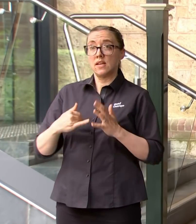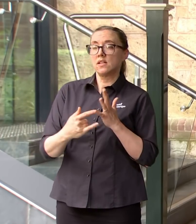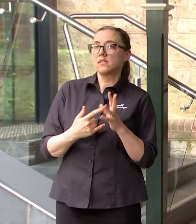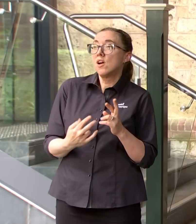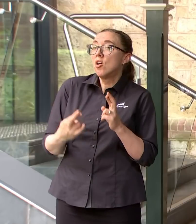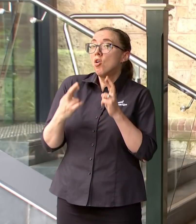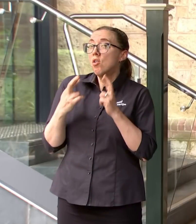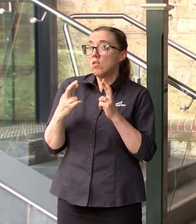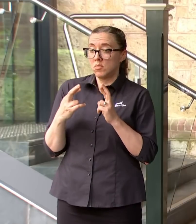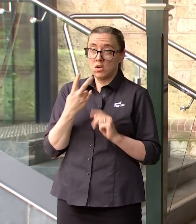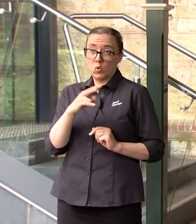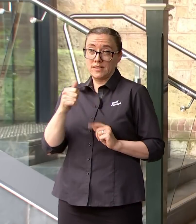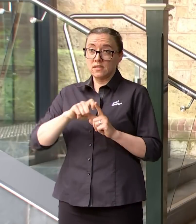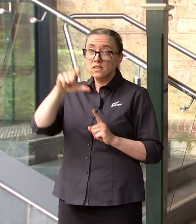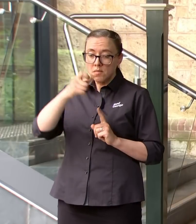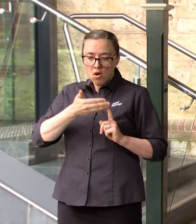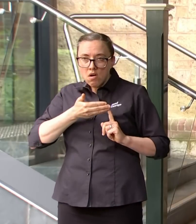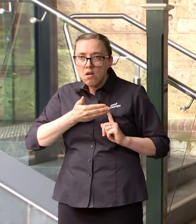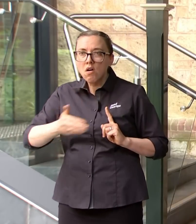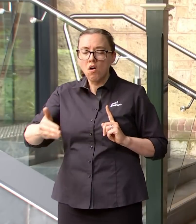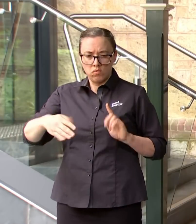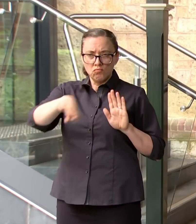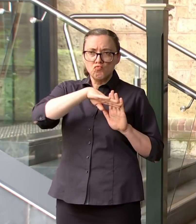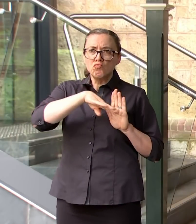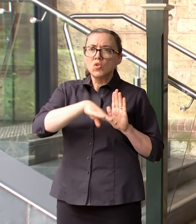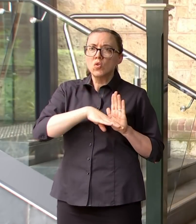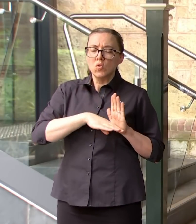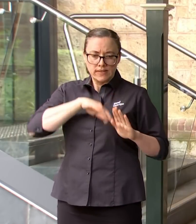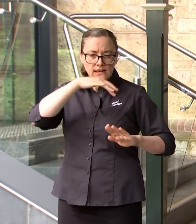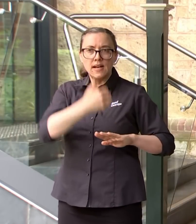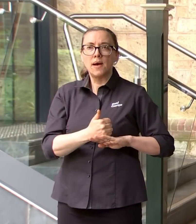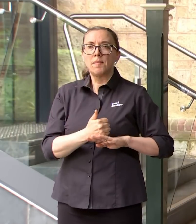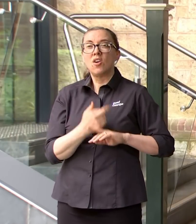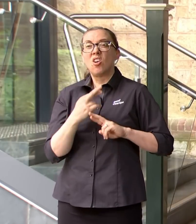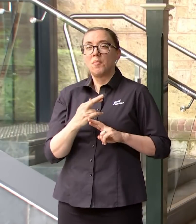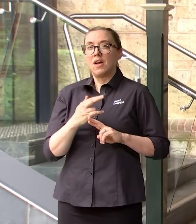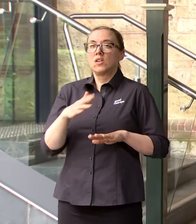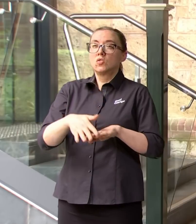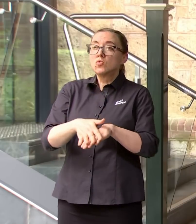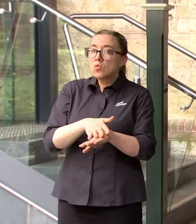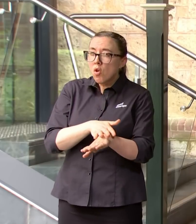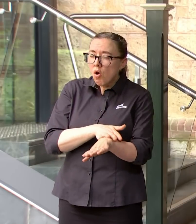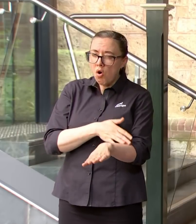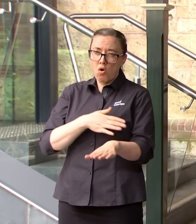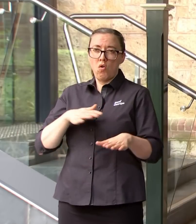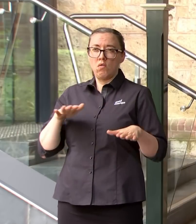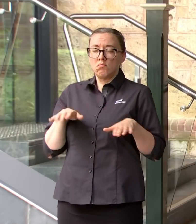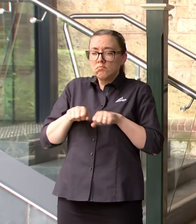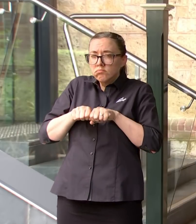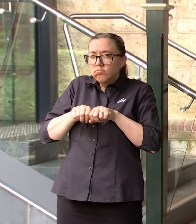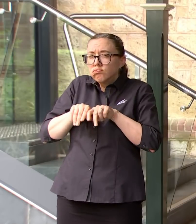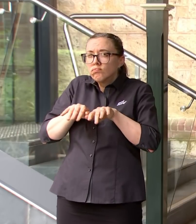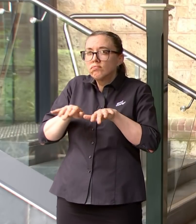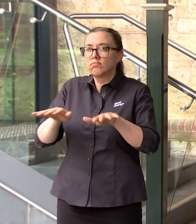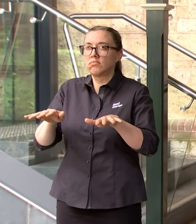on the 26th of December is going to sort of curve our exponential growth that we're seeing in other other places at the moment but